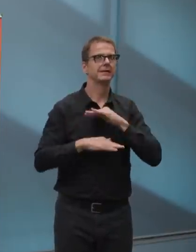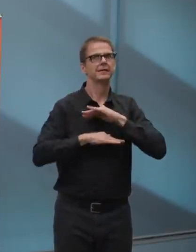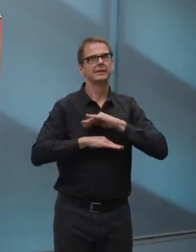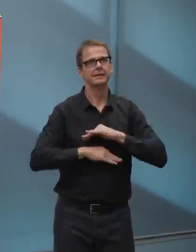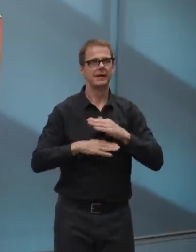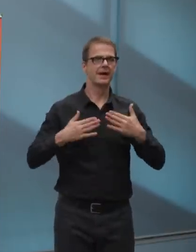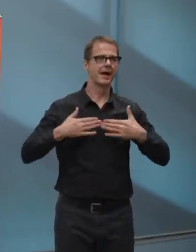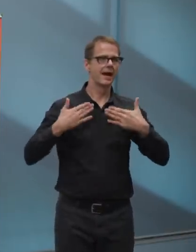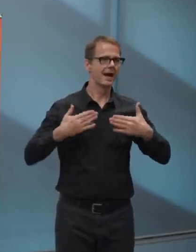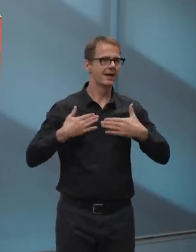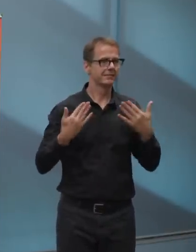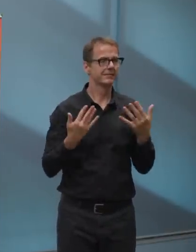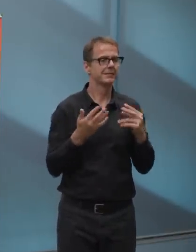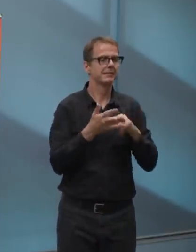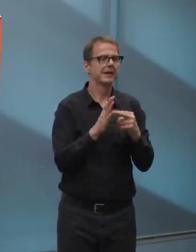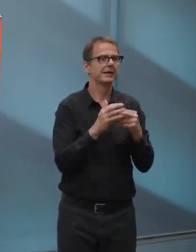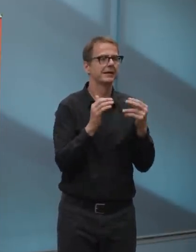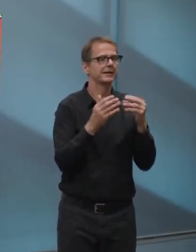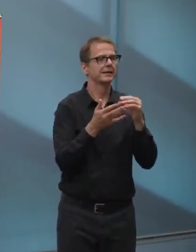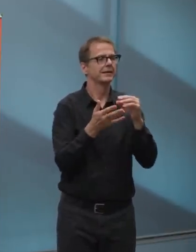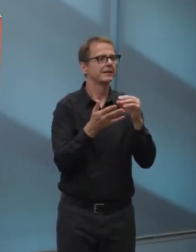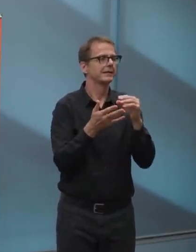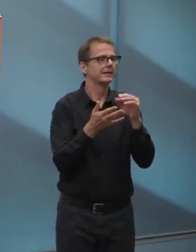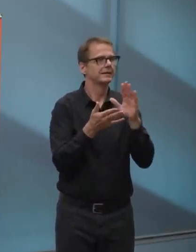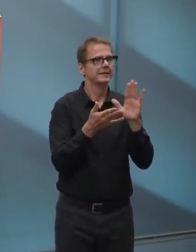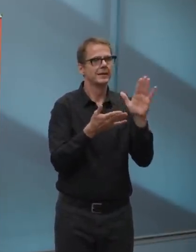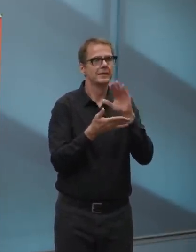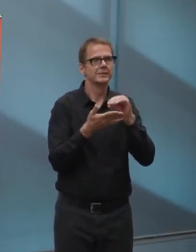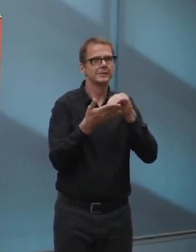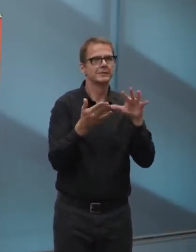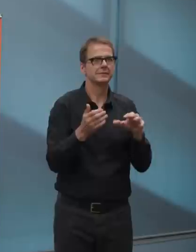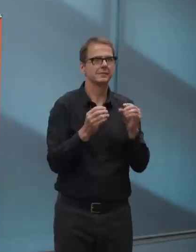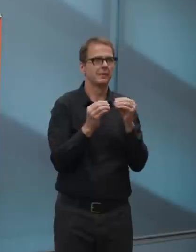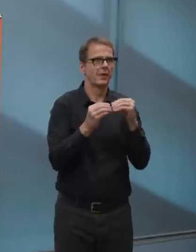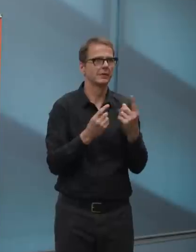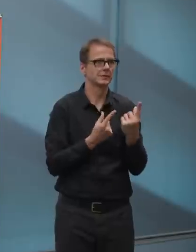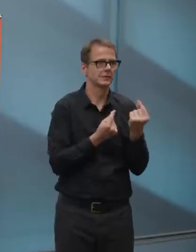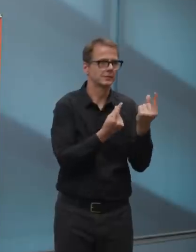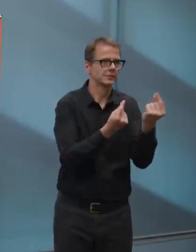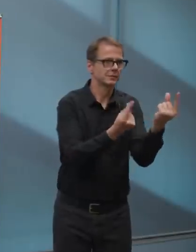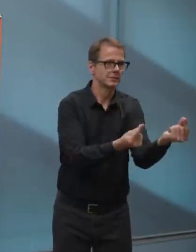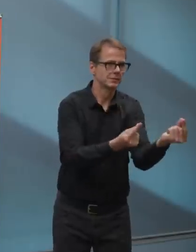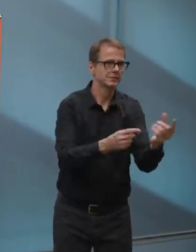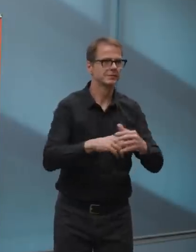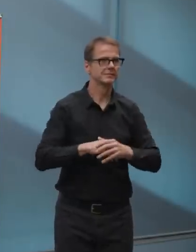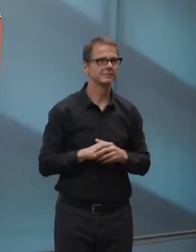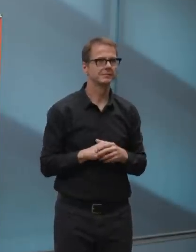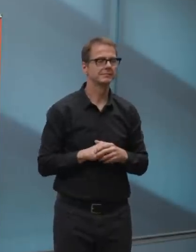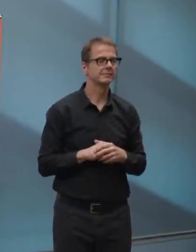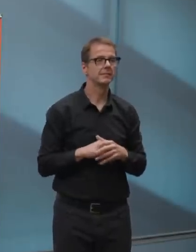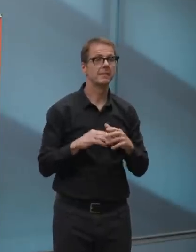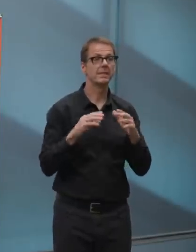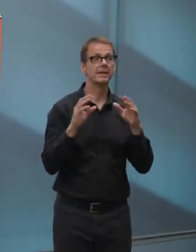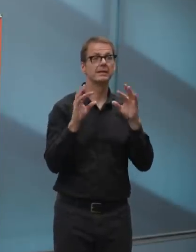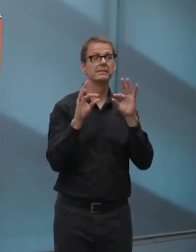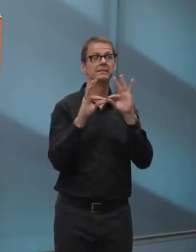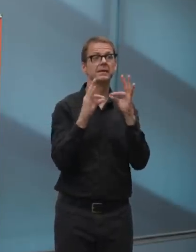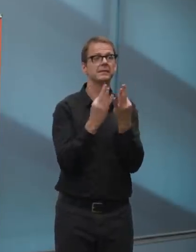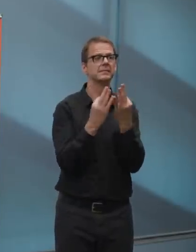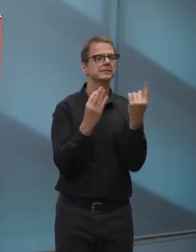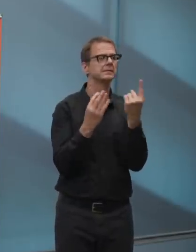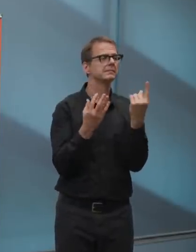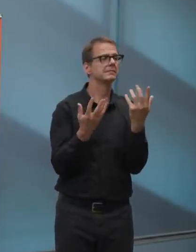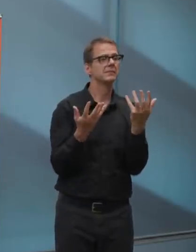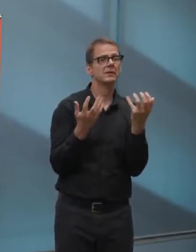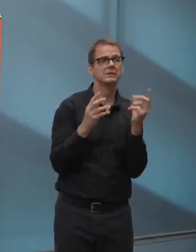parents should take into consideration when visiting playgrounds or playing courts. Now last week, on a more serious